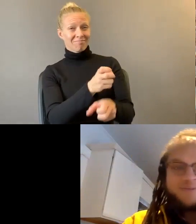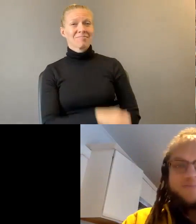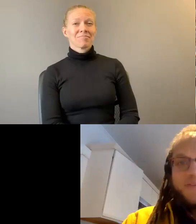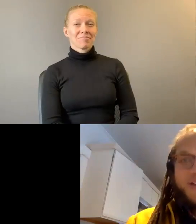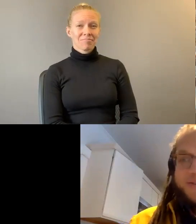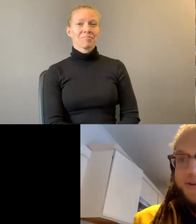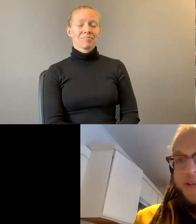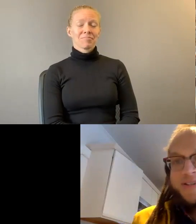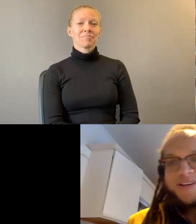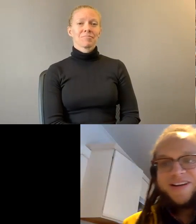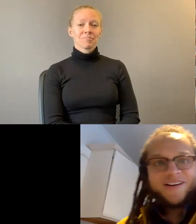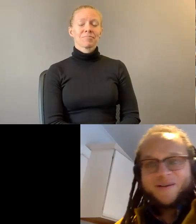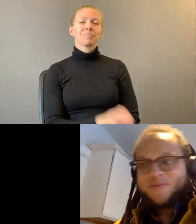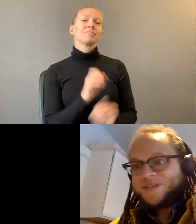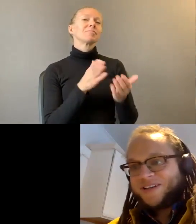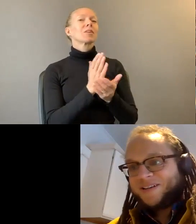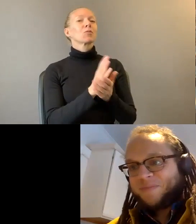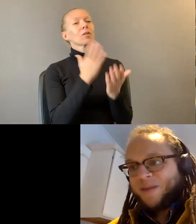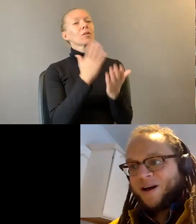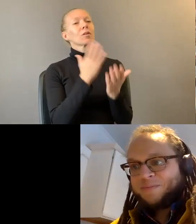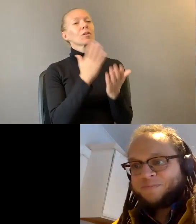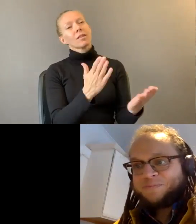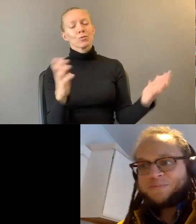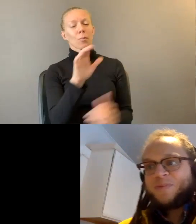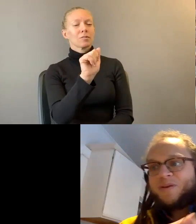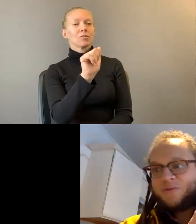All right. Thank you so much, Erica. appreciate it.